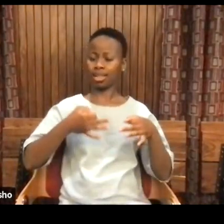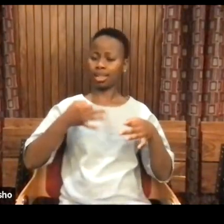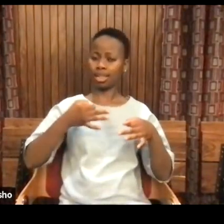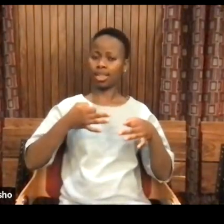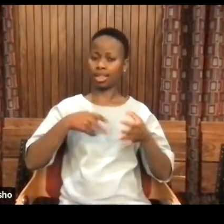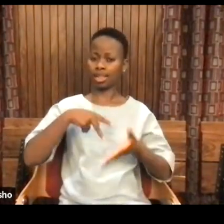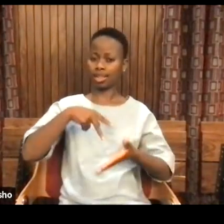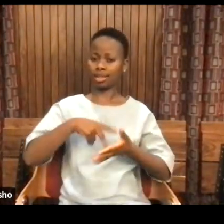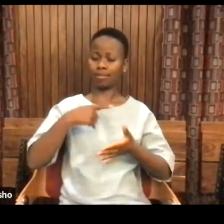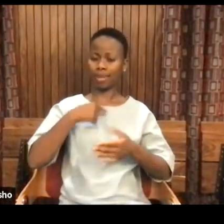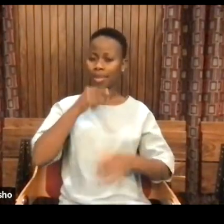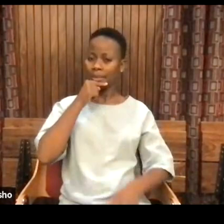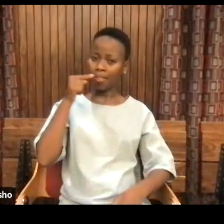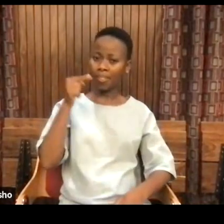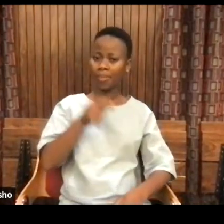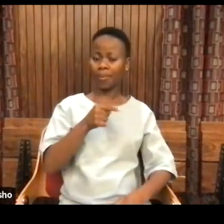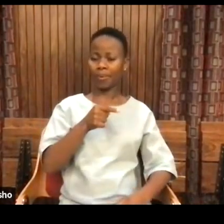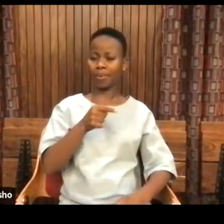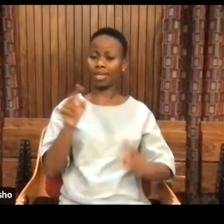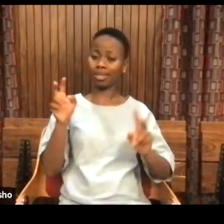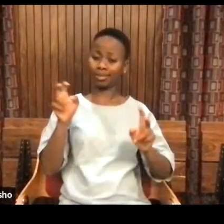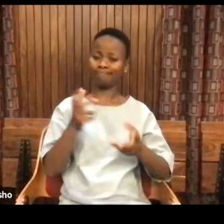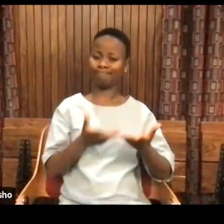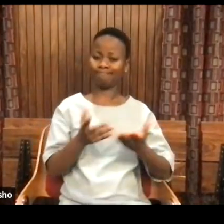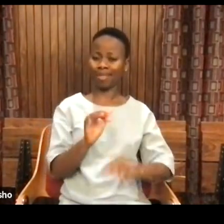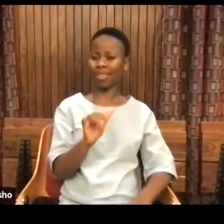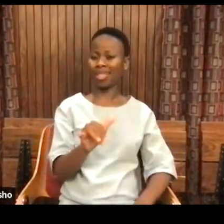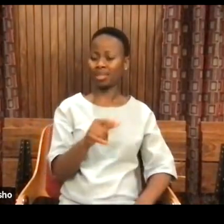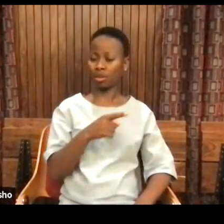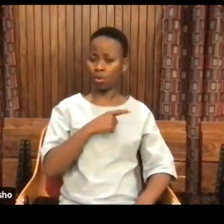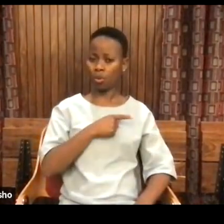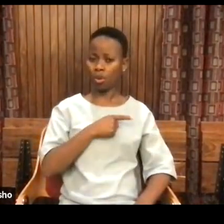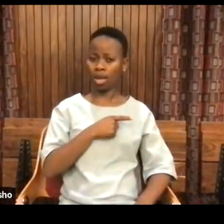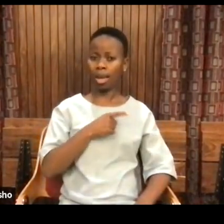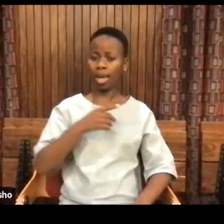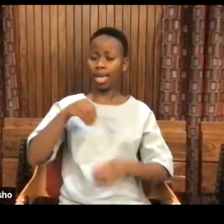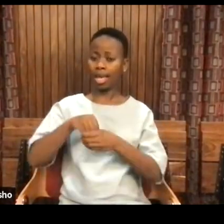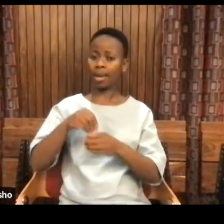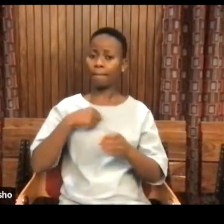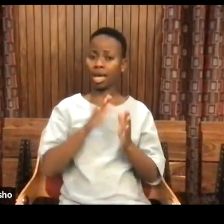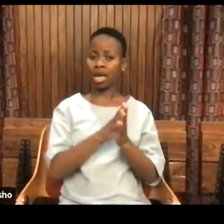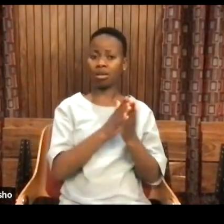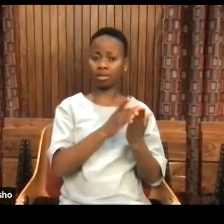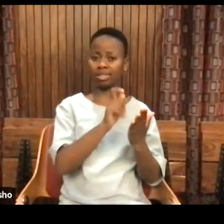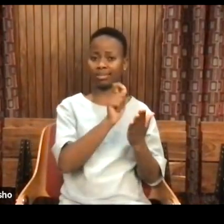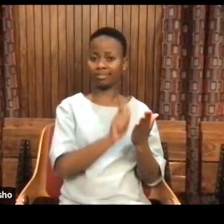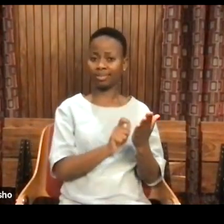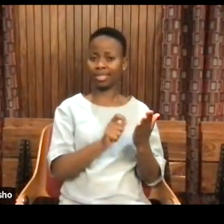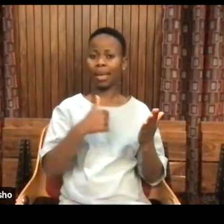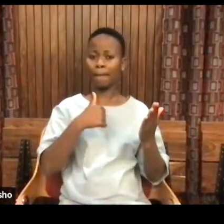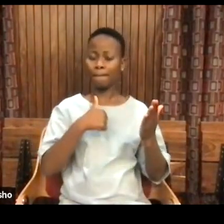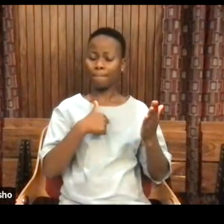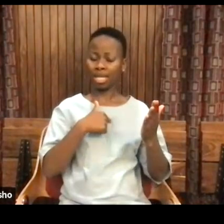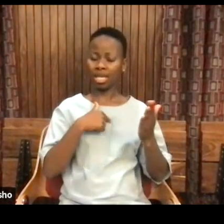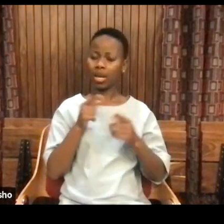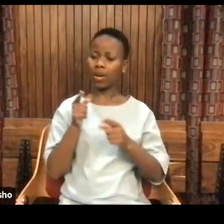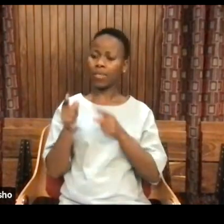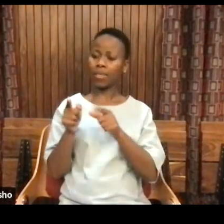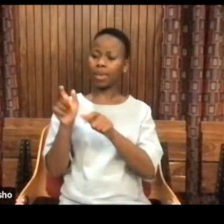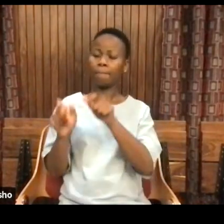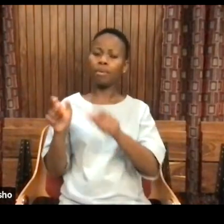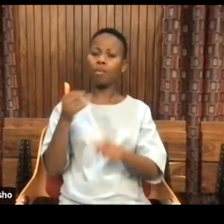And one of the reasons I don't like to do it is because, in my writings, I'm critical of people who have commodified political life.